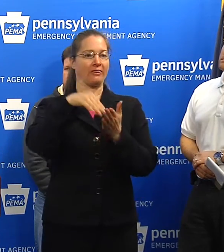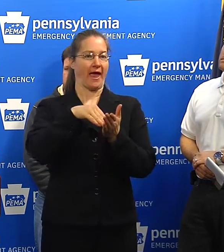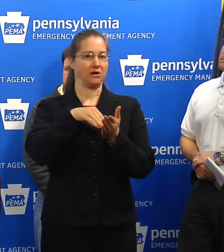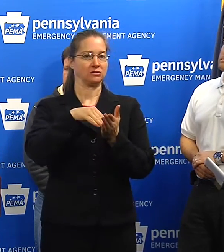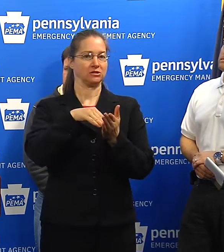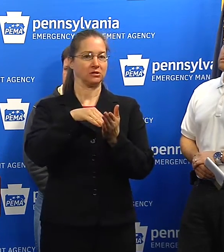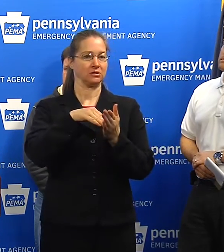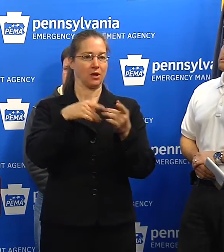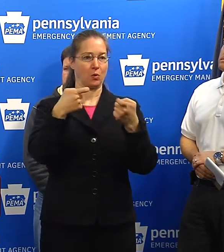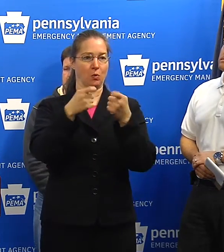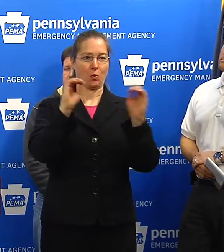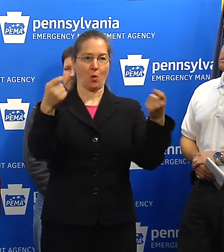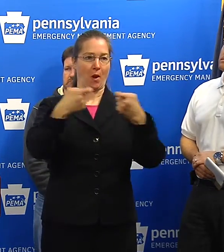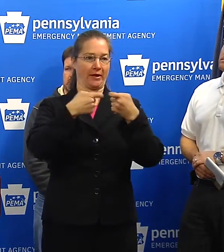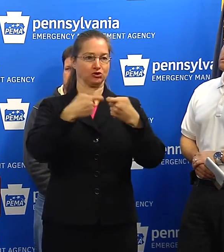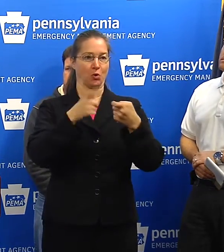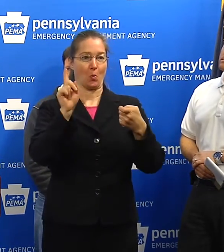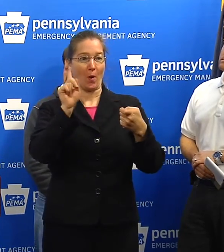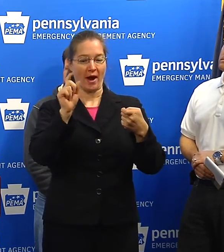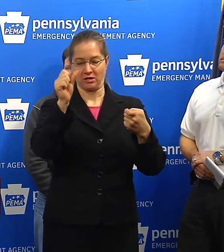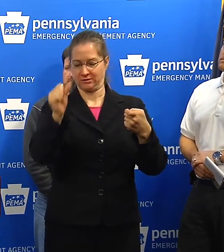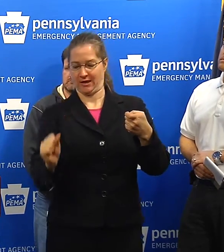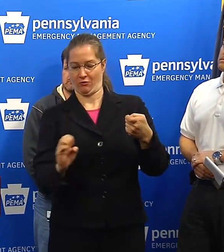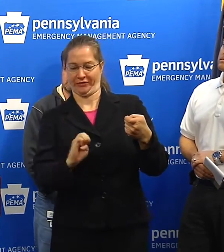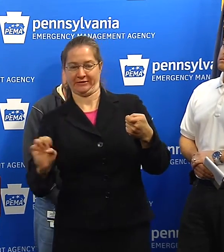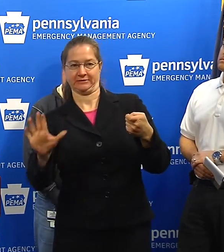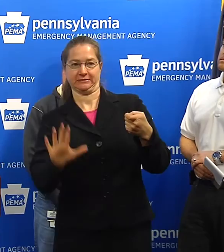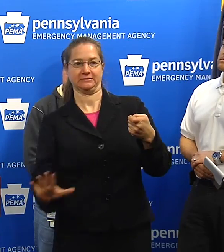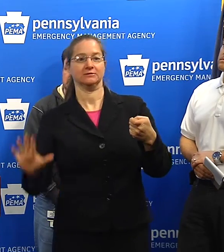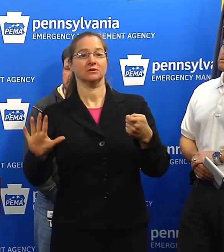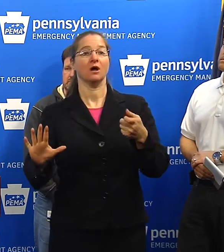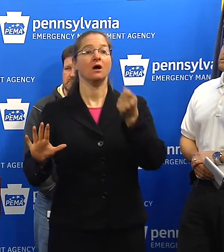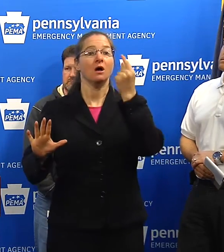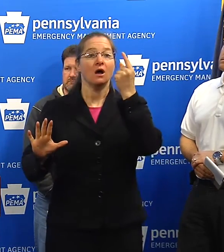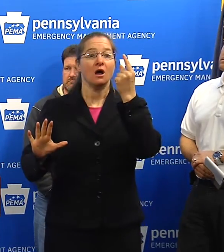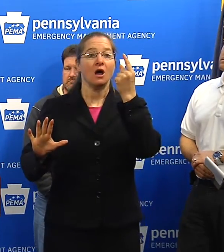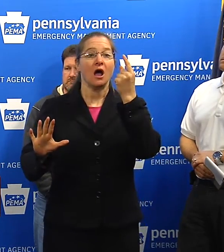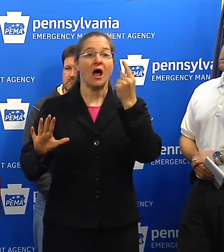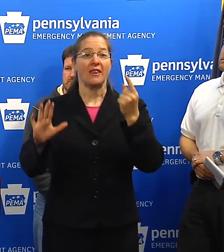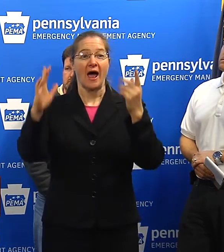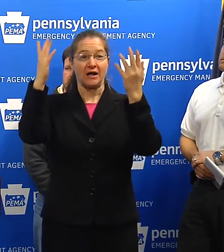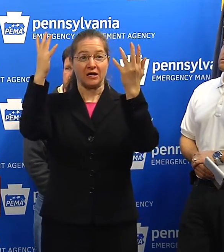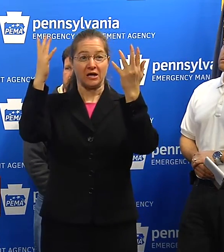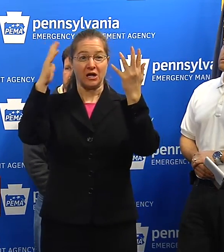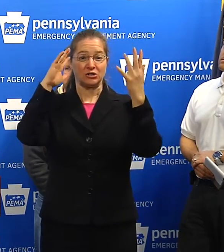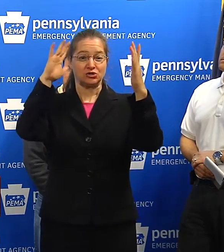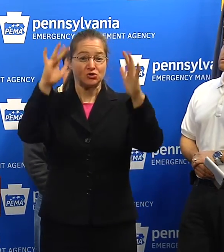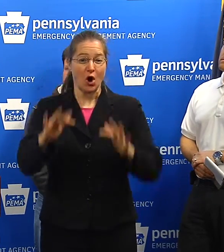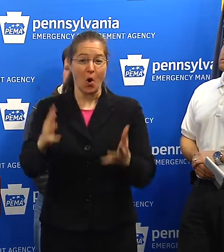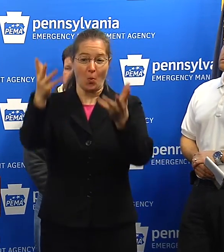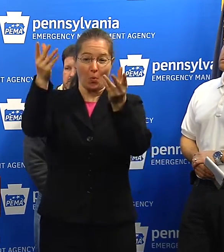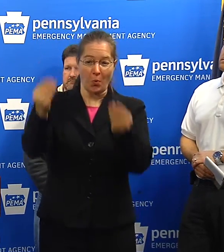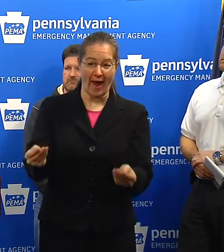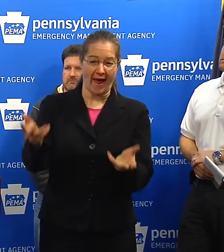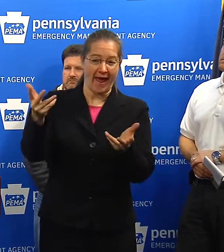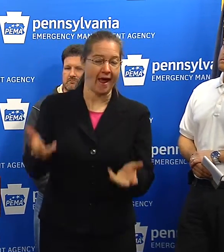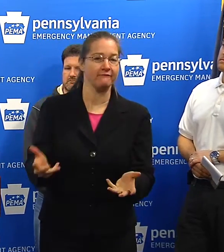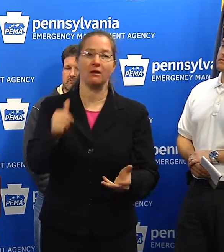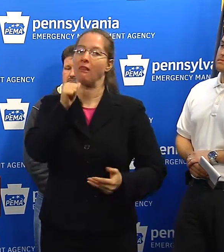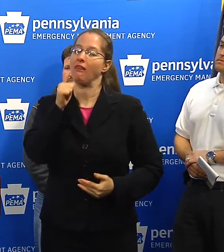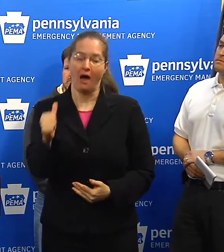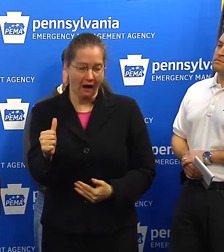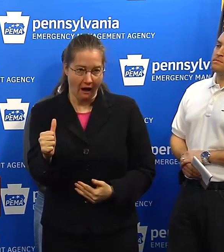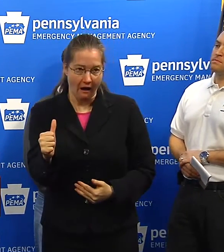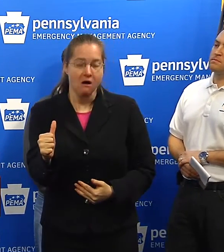power, primarily in the southeast counties. The good news is the snow wasn't as heavy as we anticipated, thinking there would be more power outages. But again,